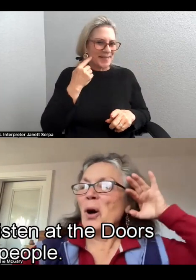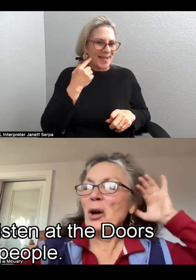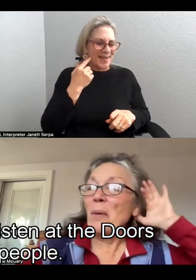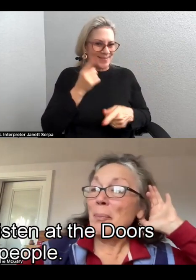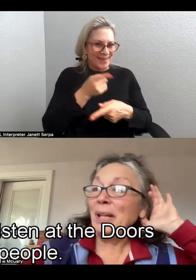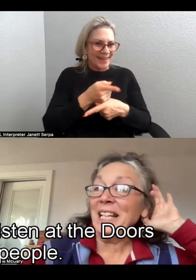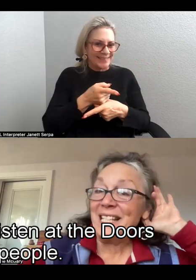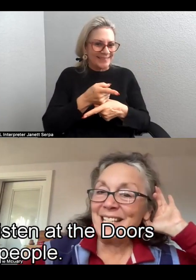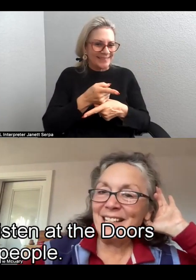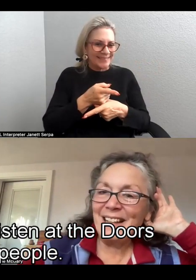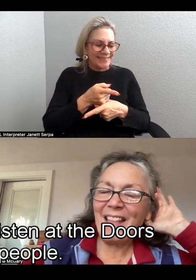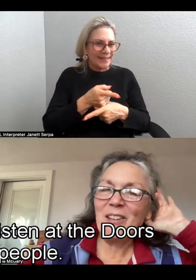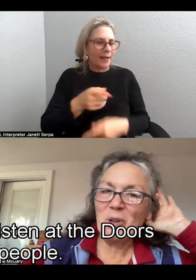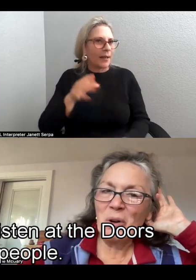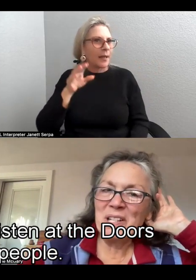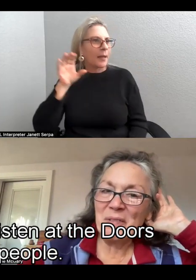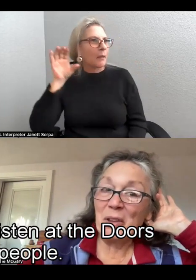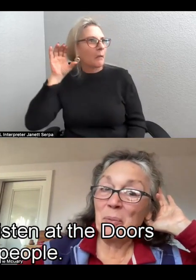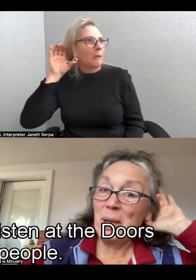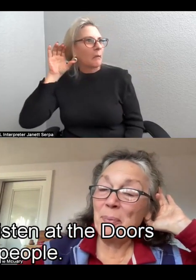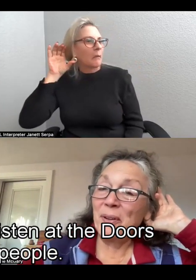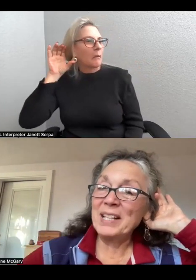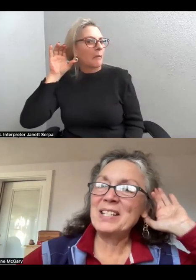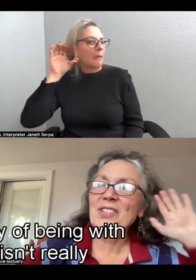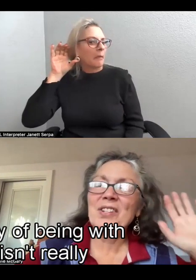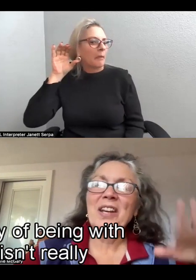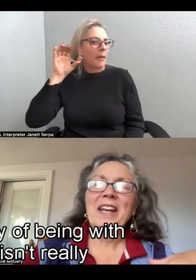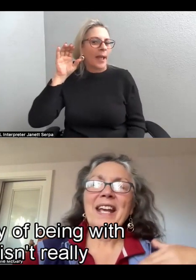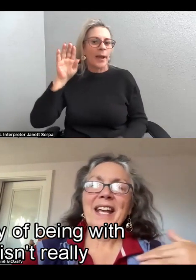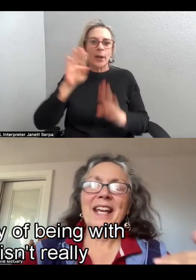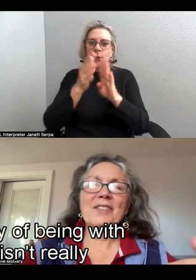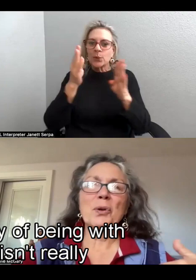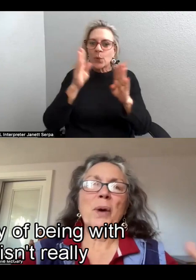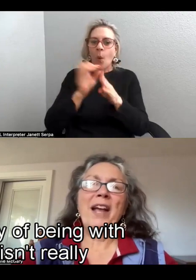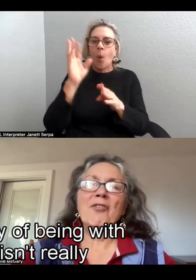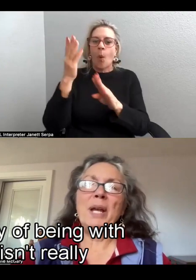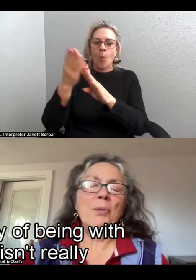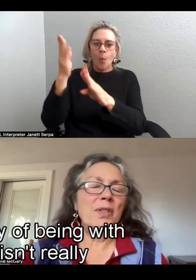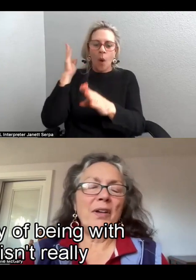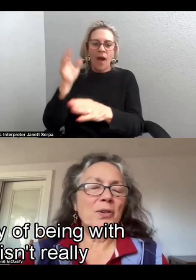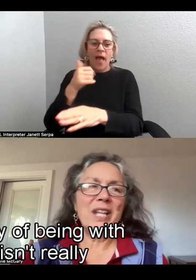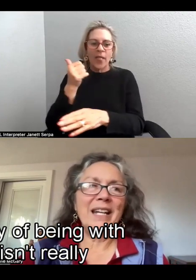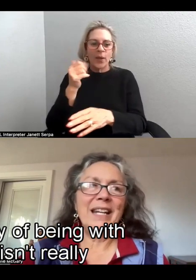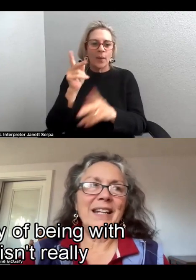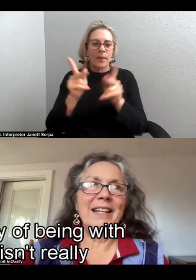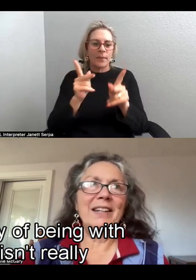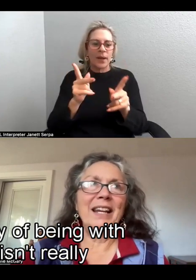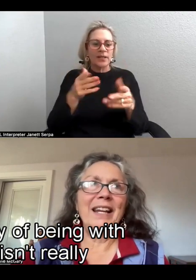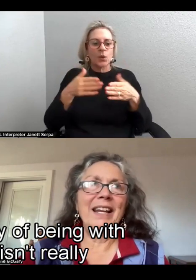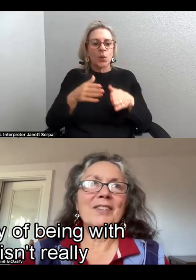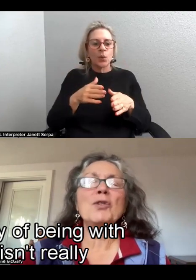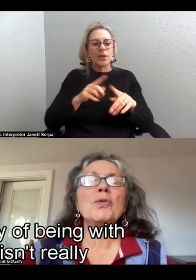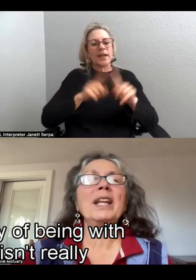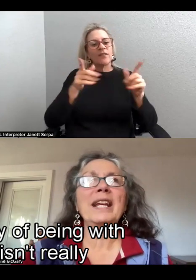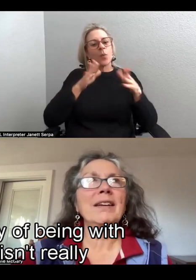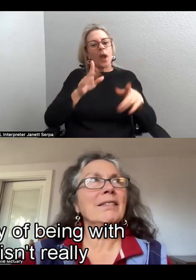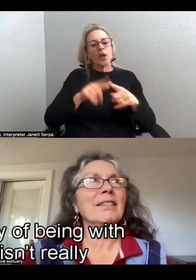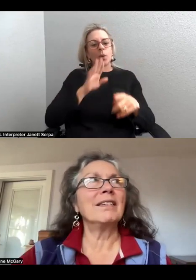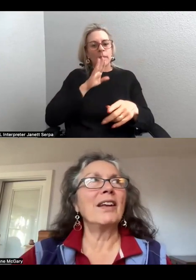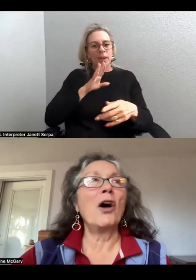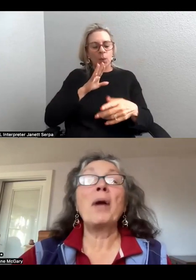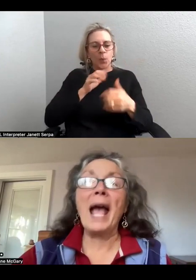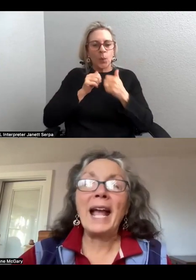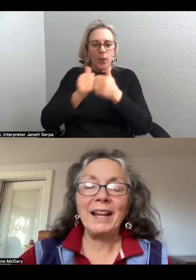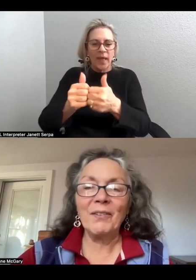Yes. We go up and listen at the doors of other people. It's just, it's a way of being with others that isn't really